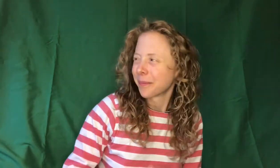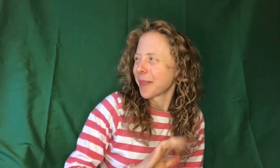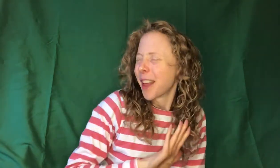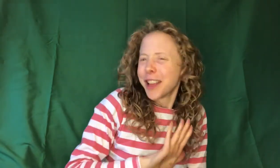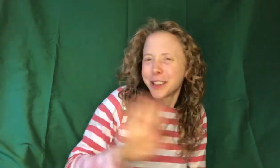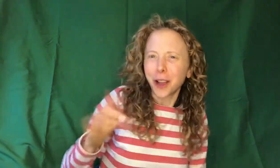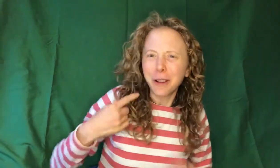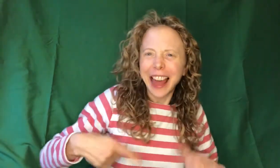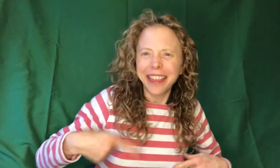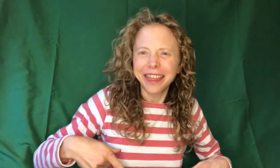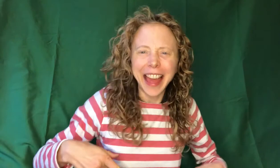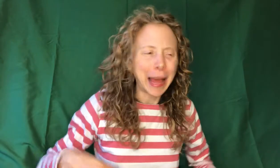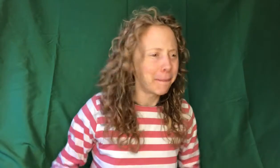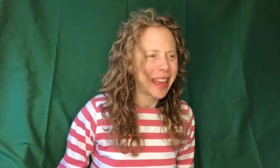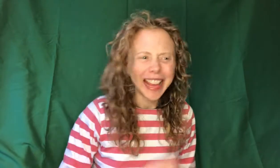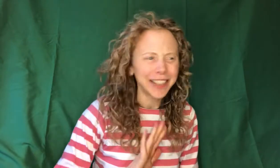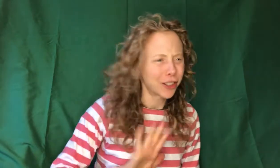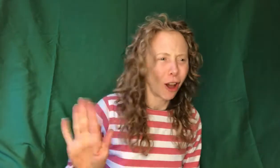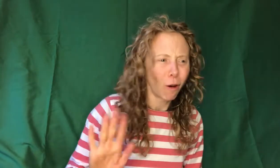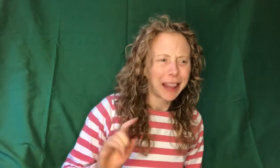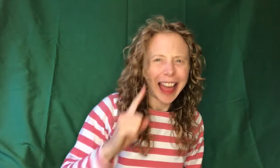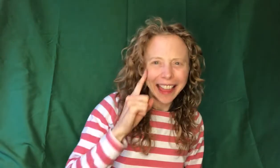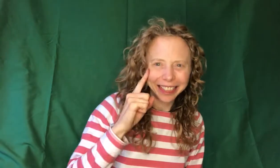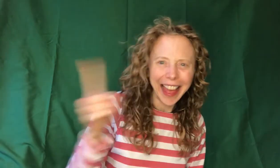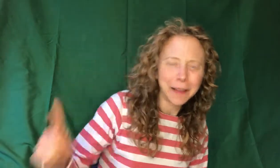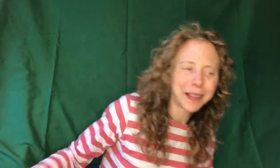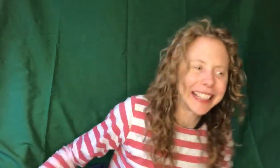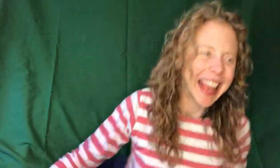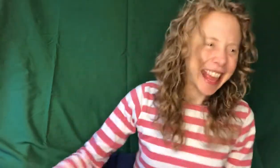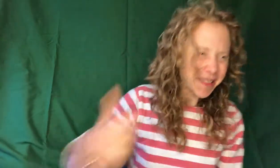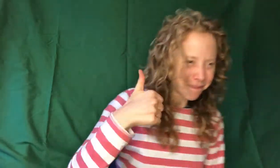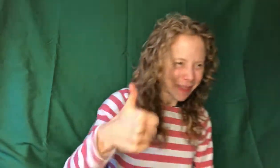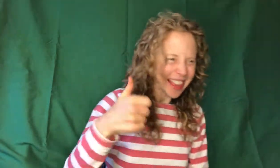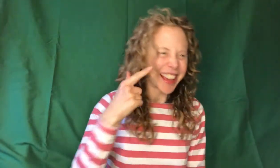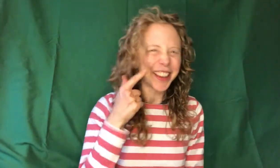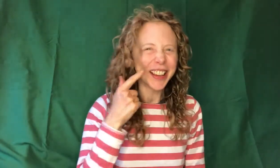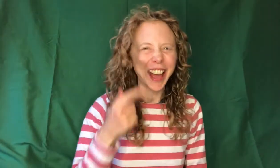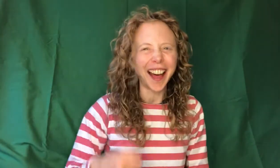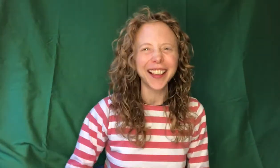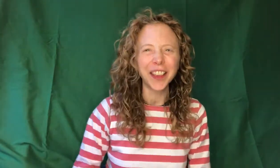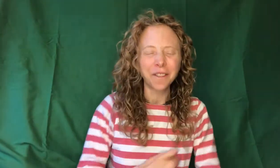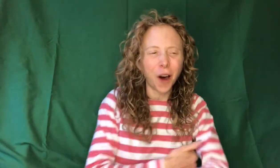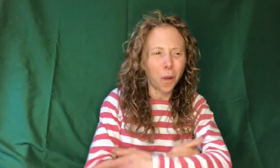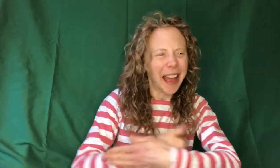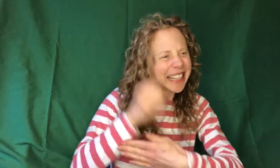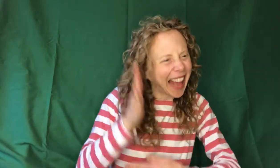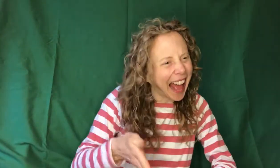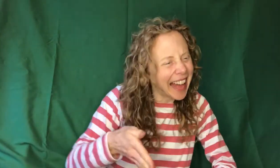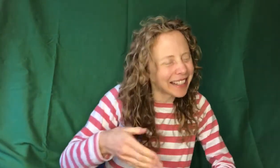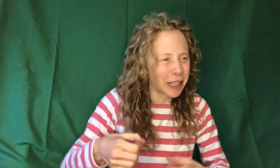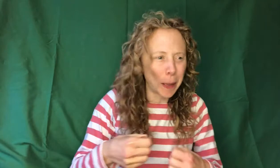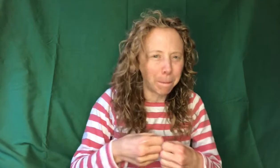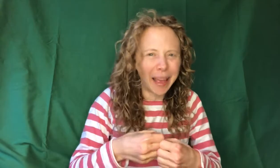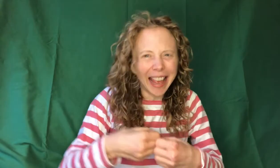Don't let them in, don't let them see. Be the good girl you always have to be.